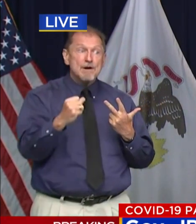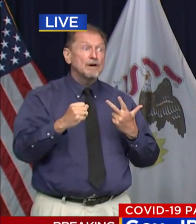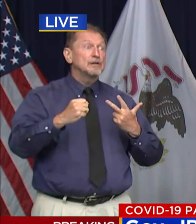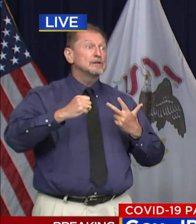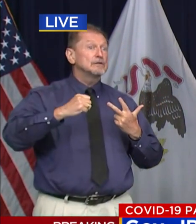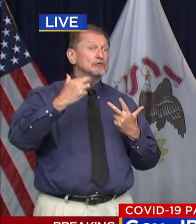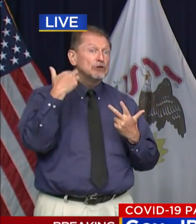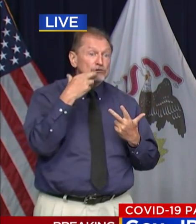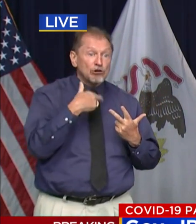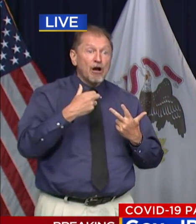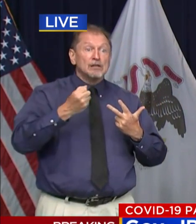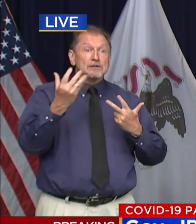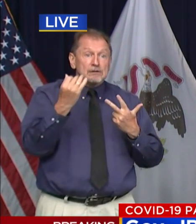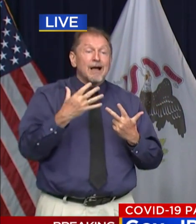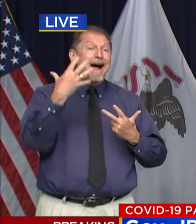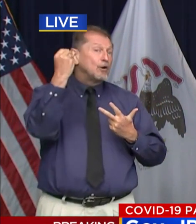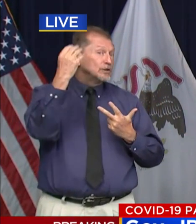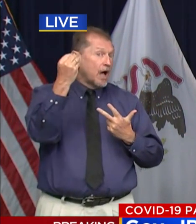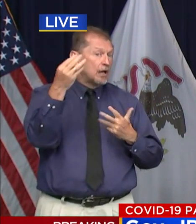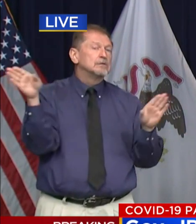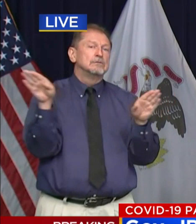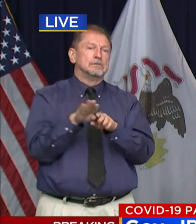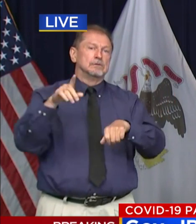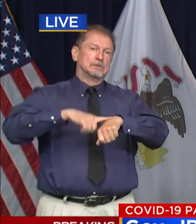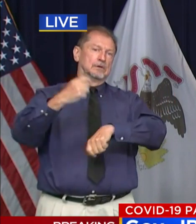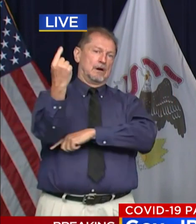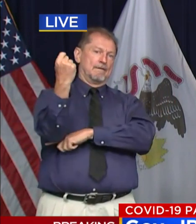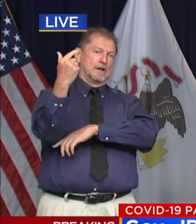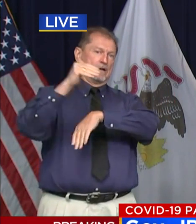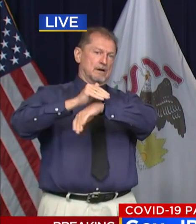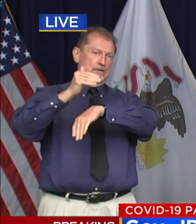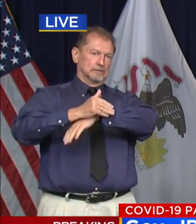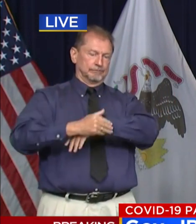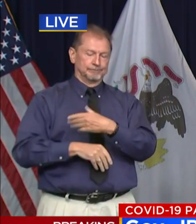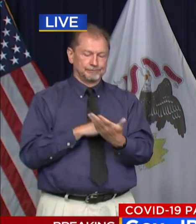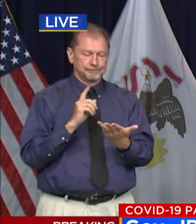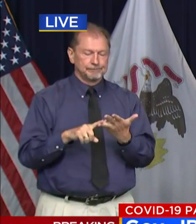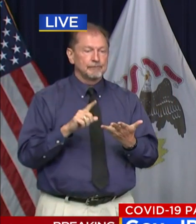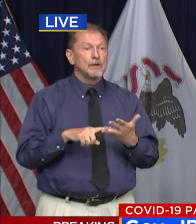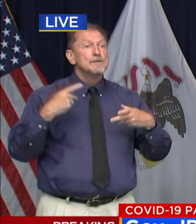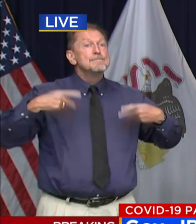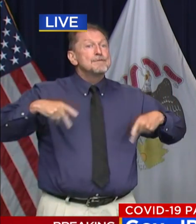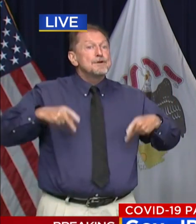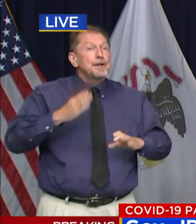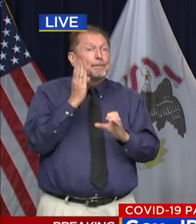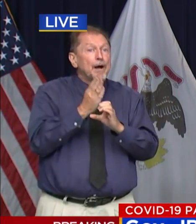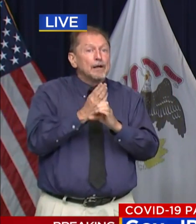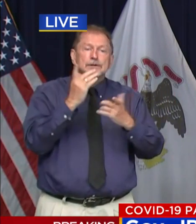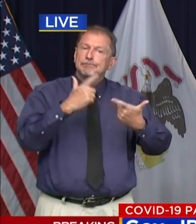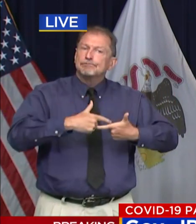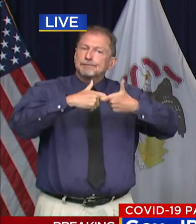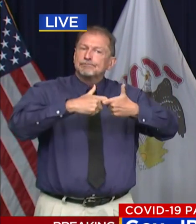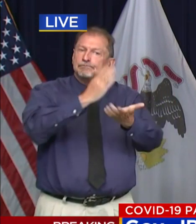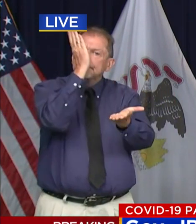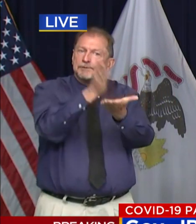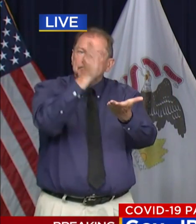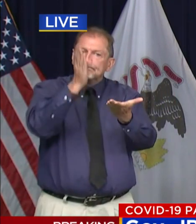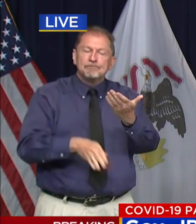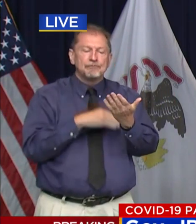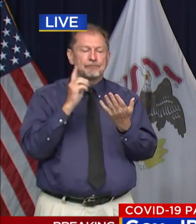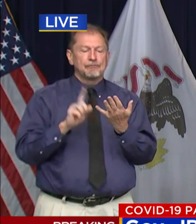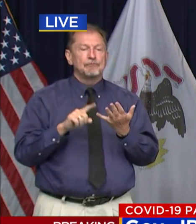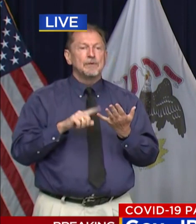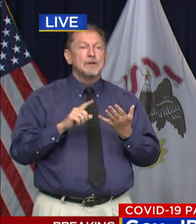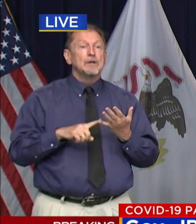by 11 p.m., a pause on any party bus services, and a new limit on